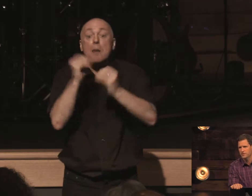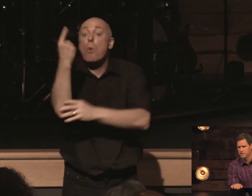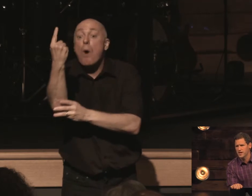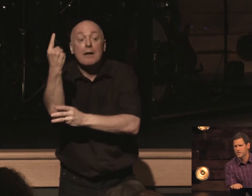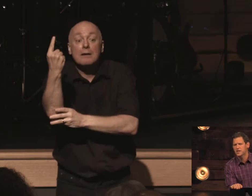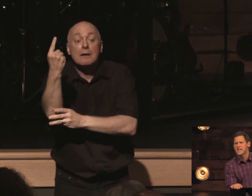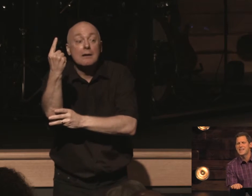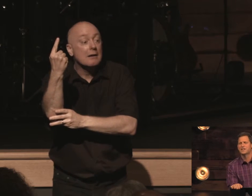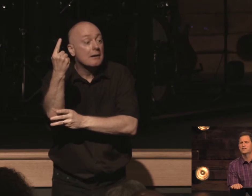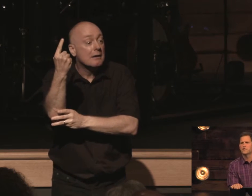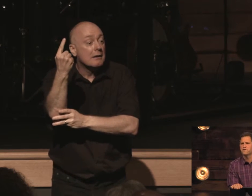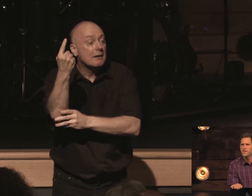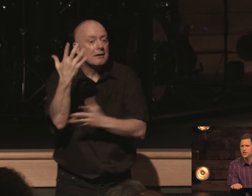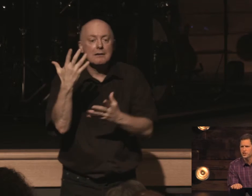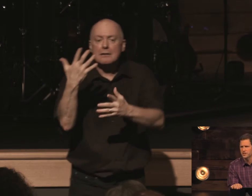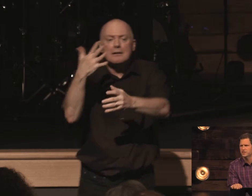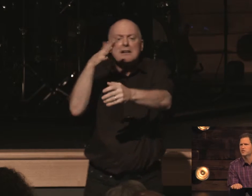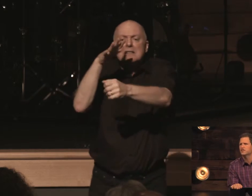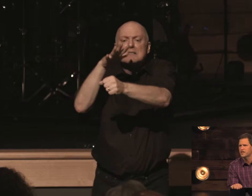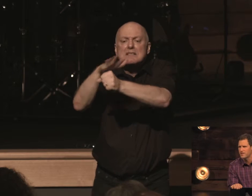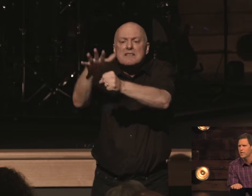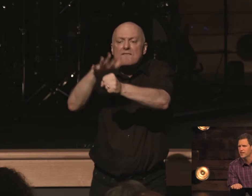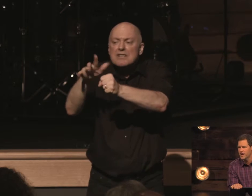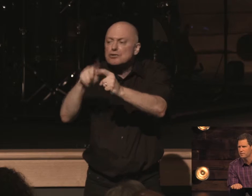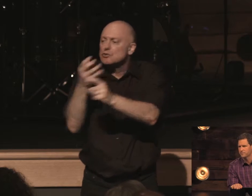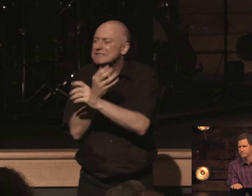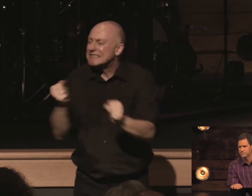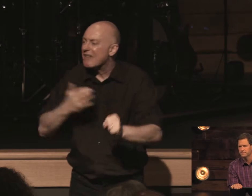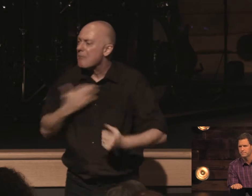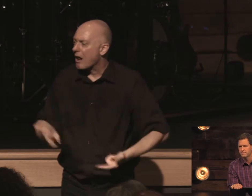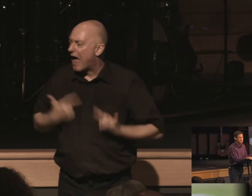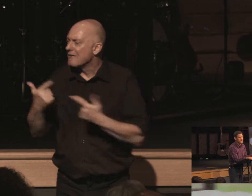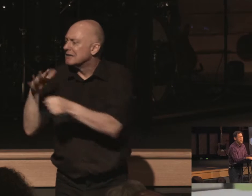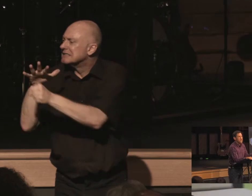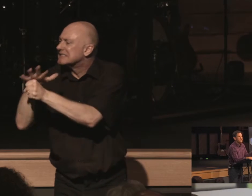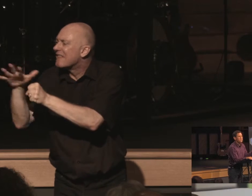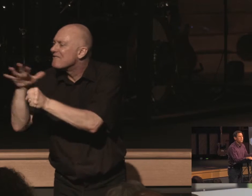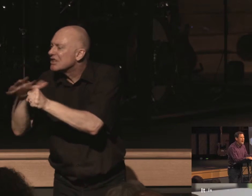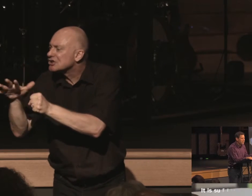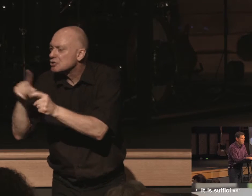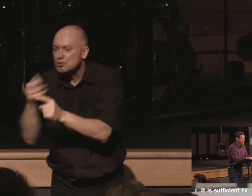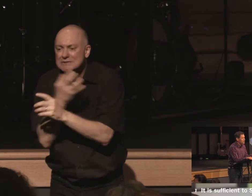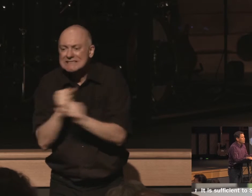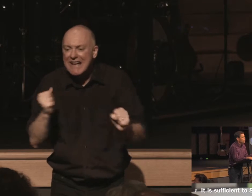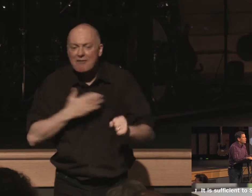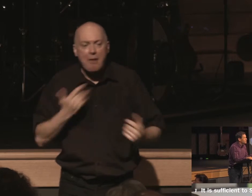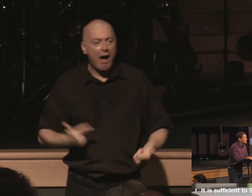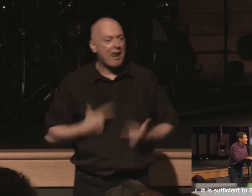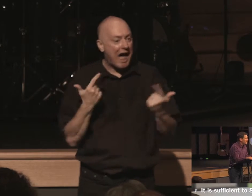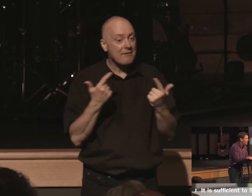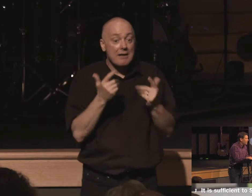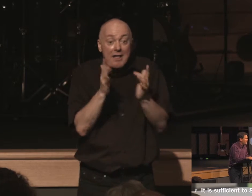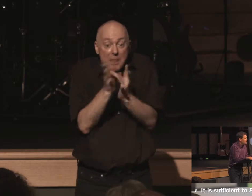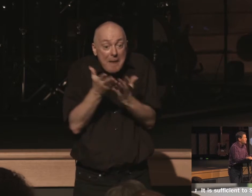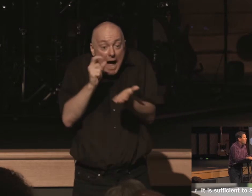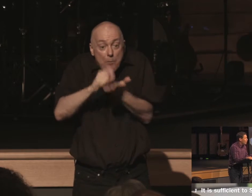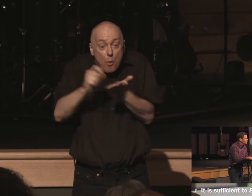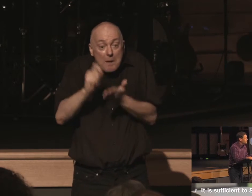it's this it's sufficient to save my life the bible written by god the ultimate